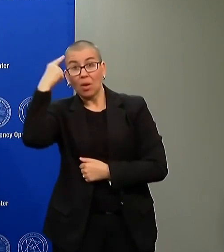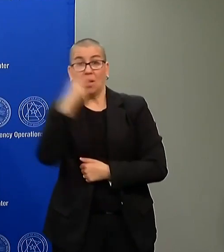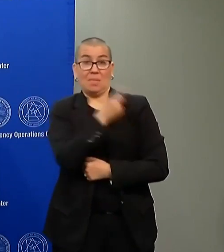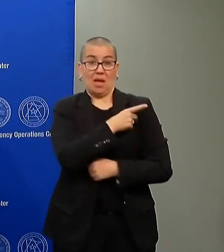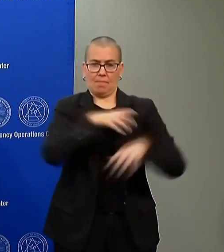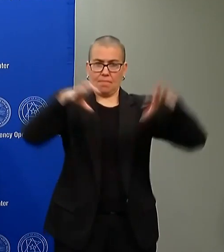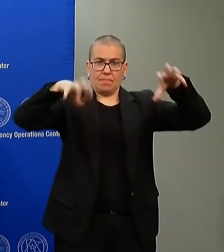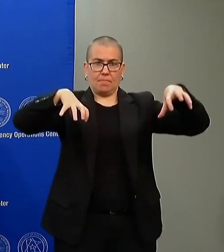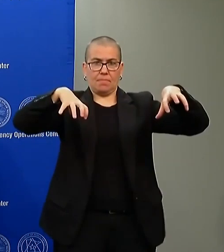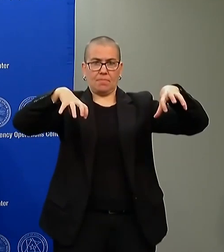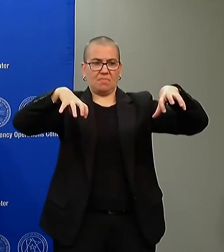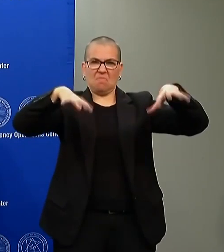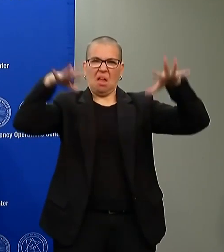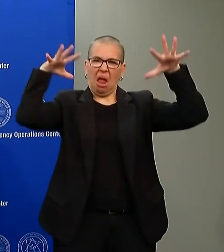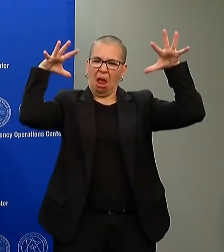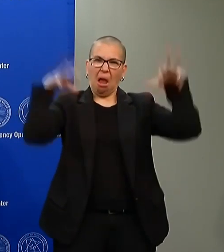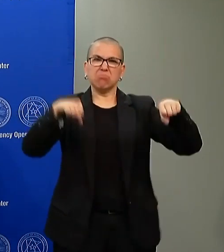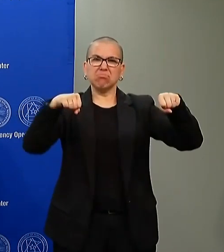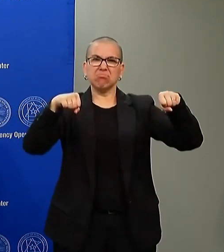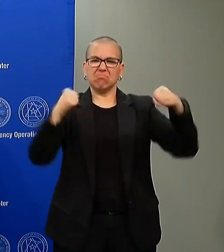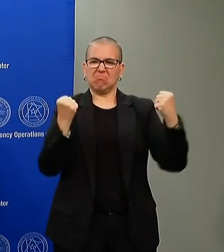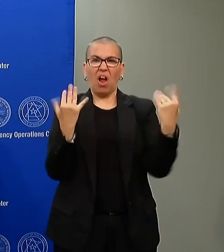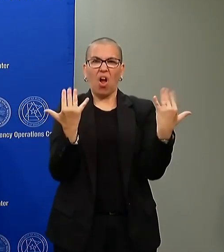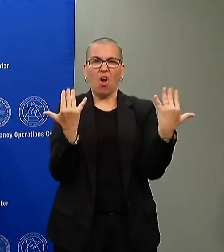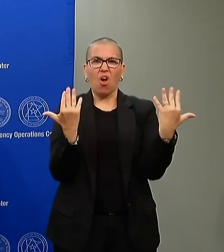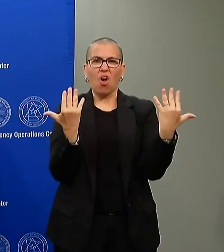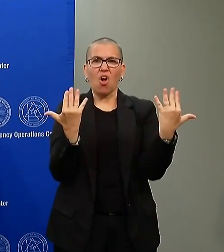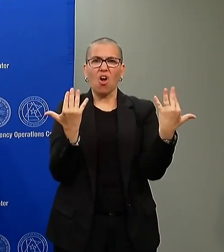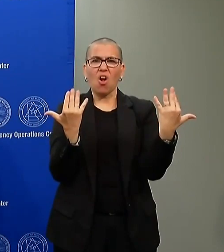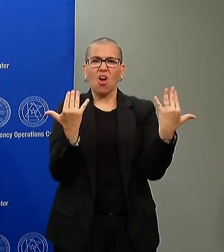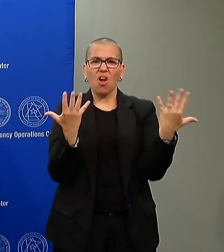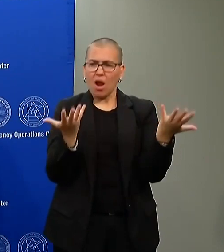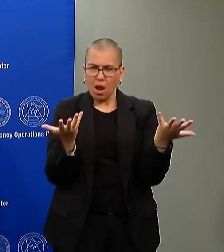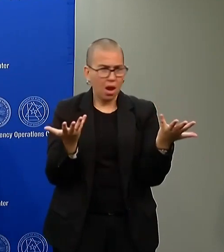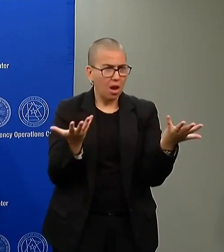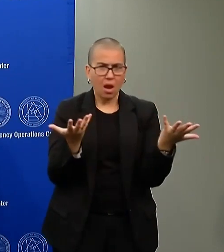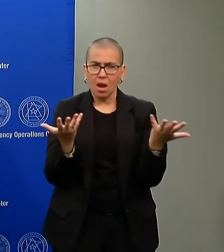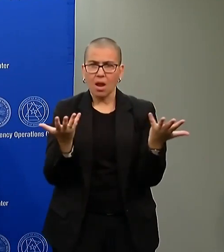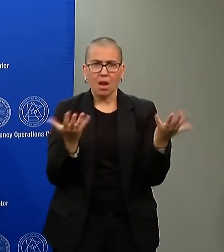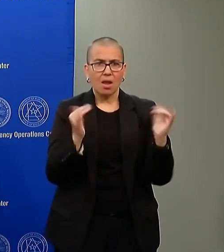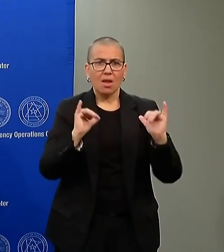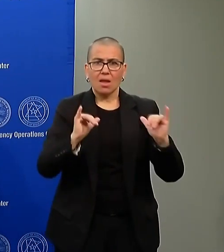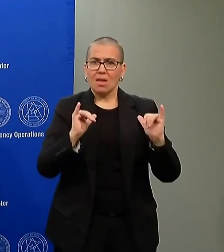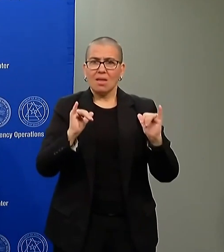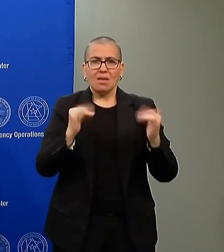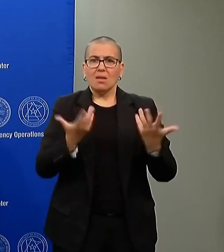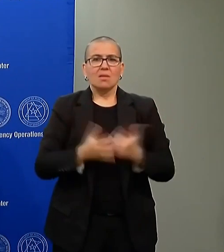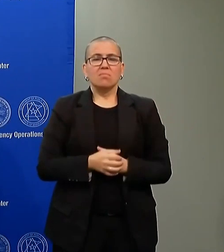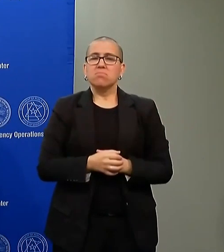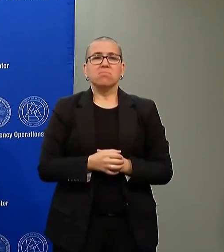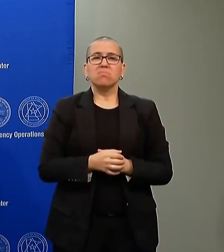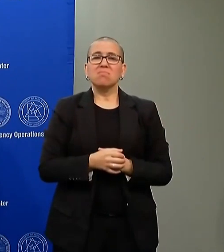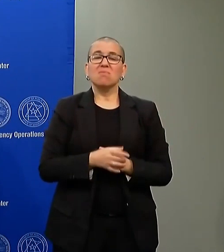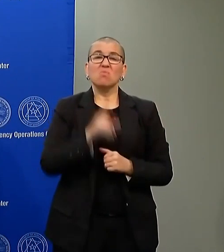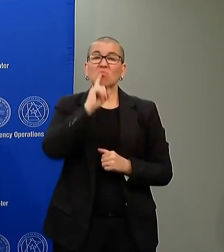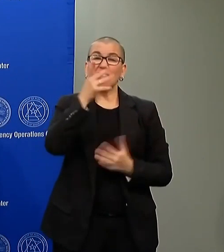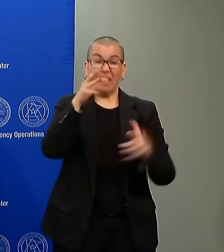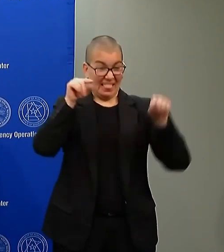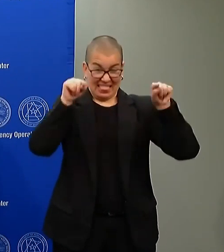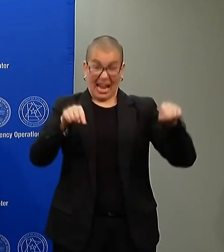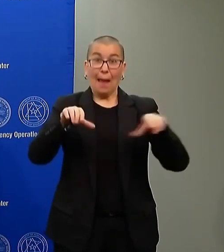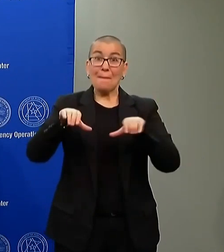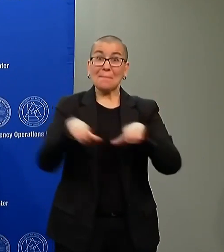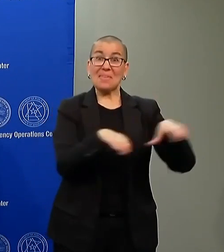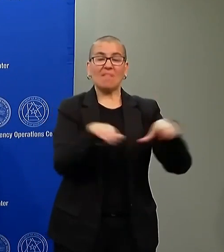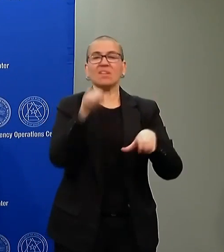values who do not value life in the work that went into this and certainly are not here to honor George Floyd and they need to.